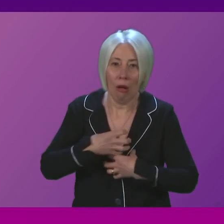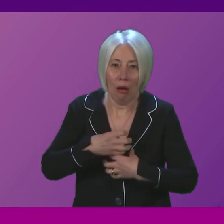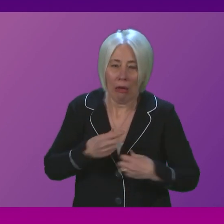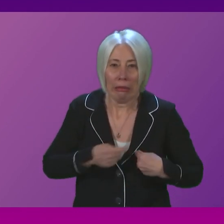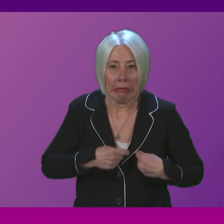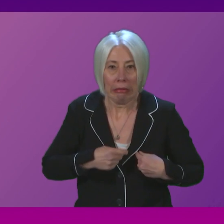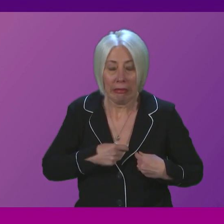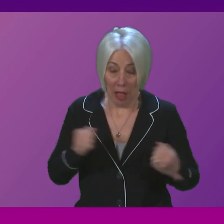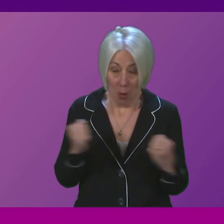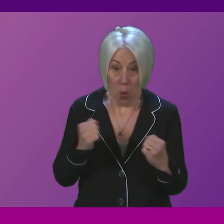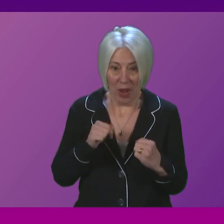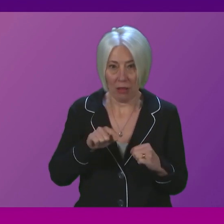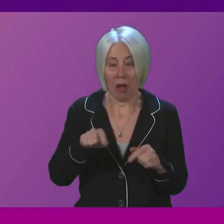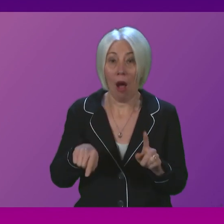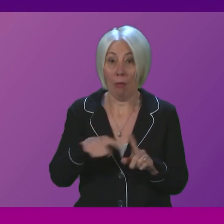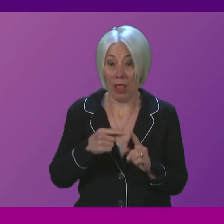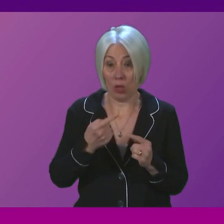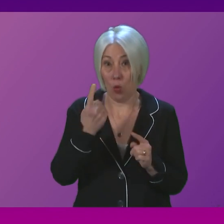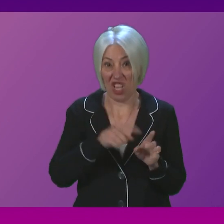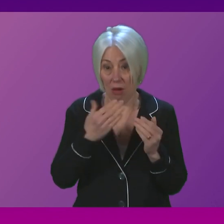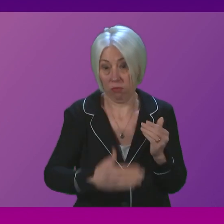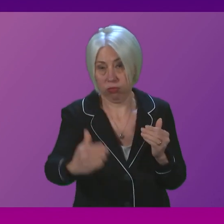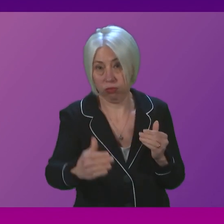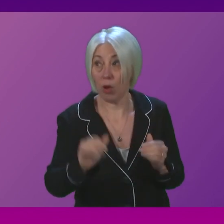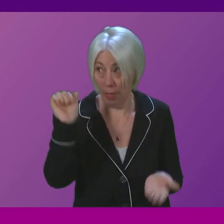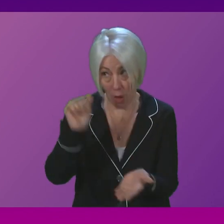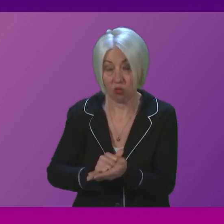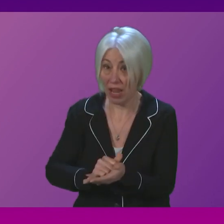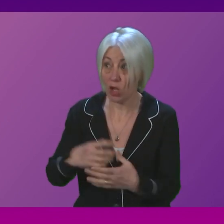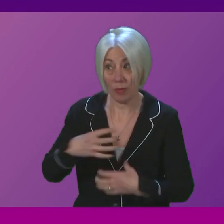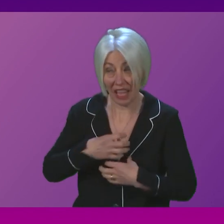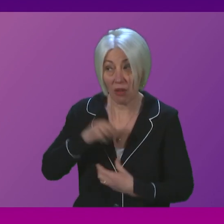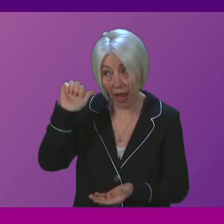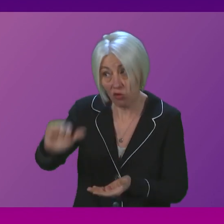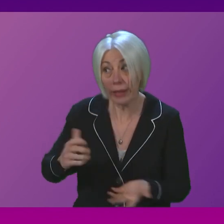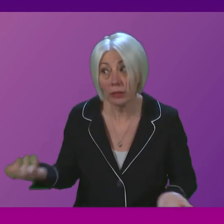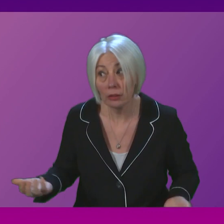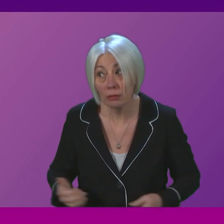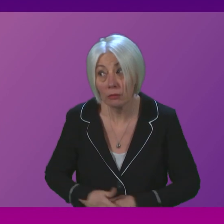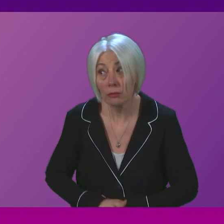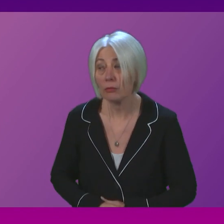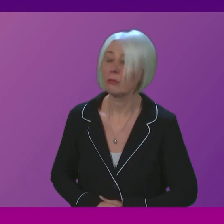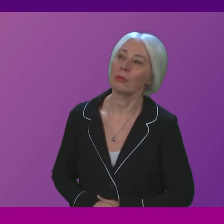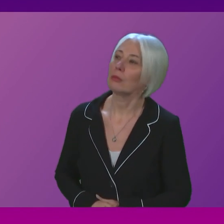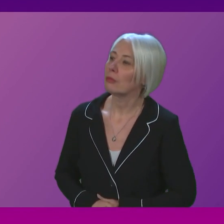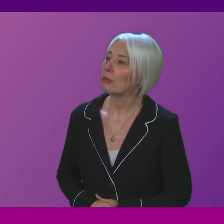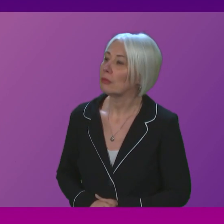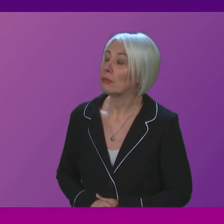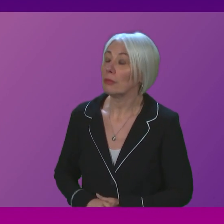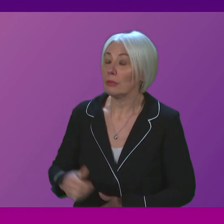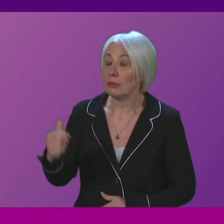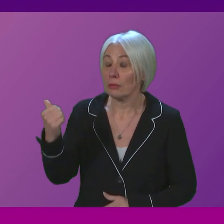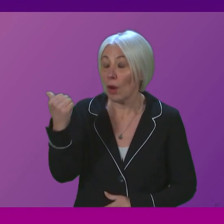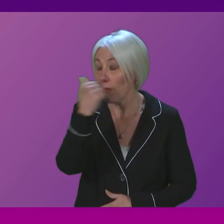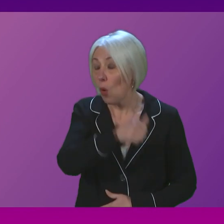and the year ahead. They're right to be terrified, aren't they, First Minister? First Minister. Of course,